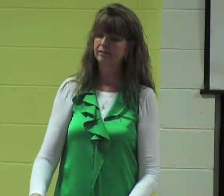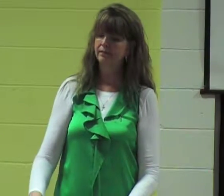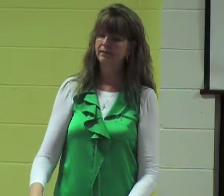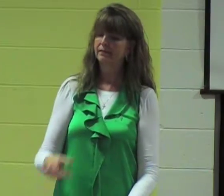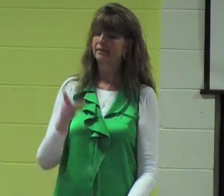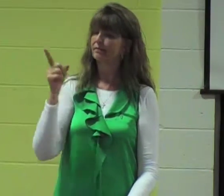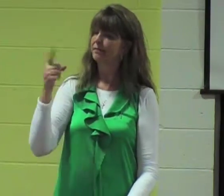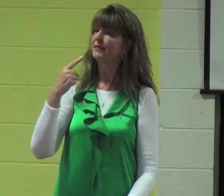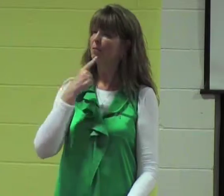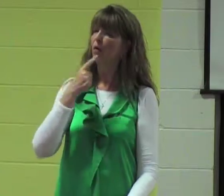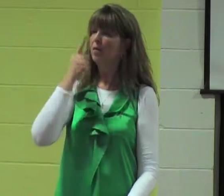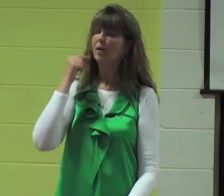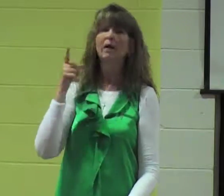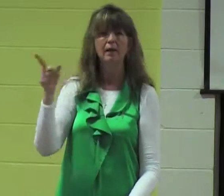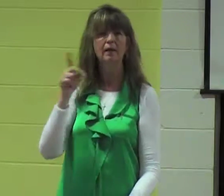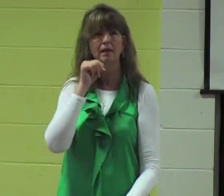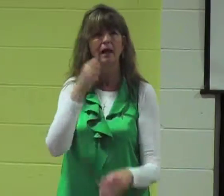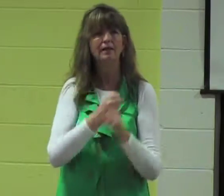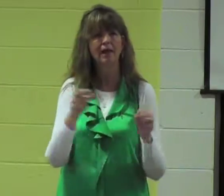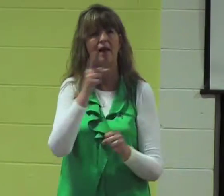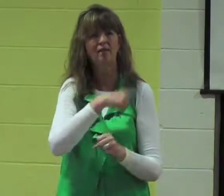was a disappointment in the eyes of the Jews